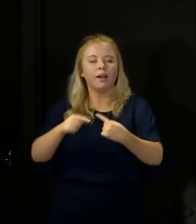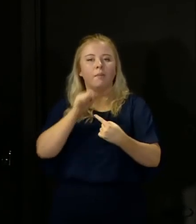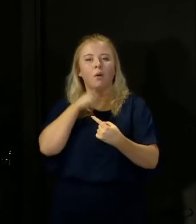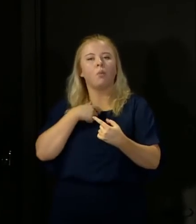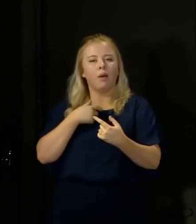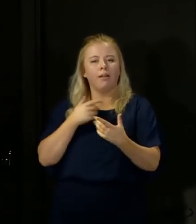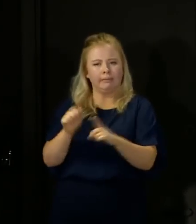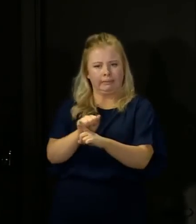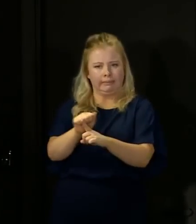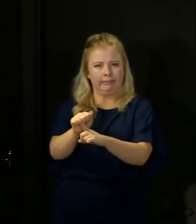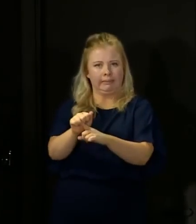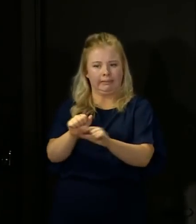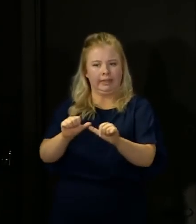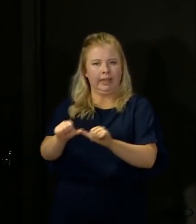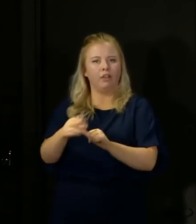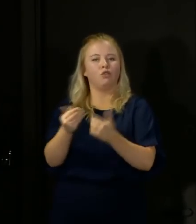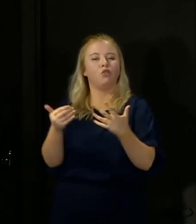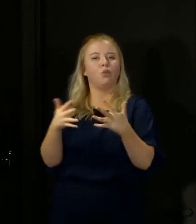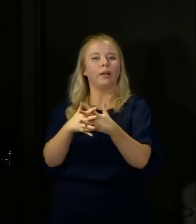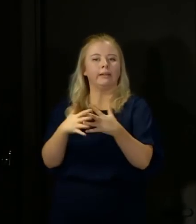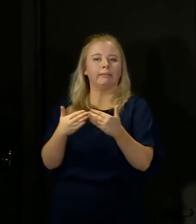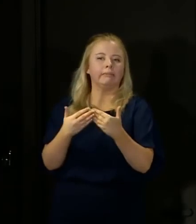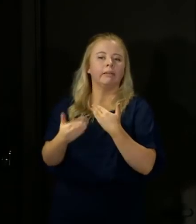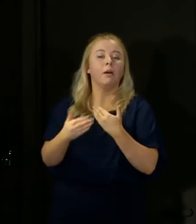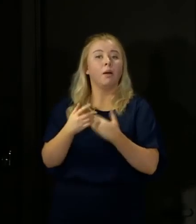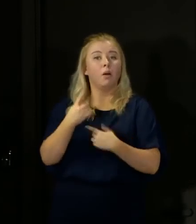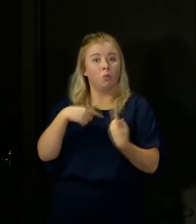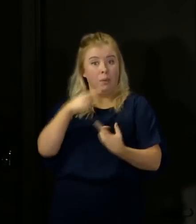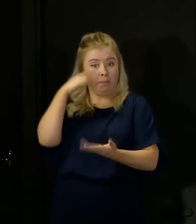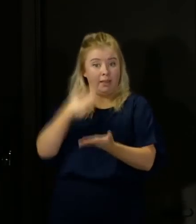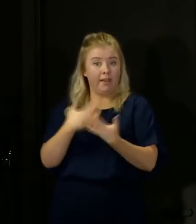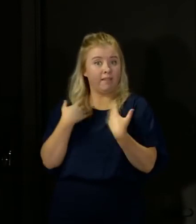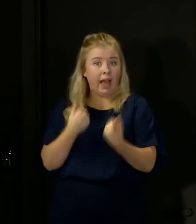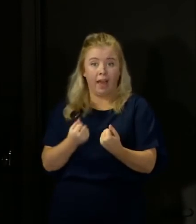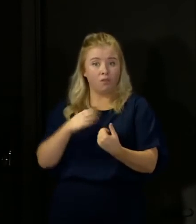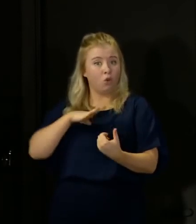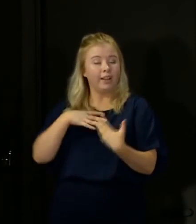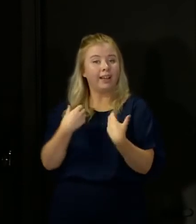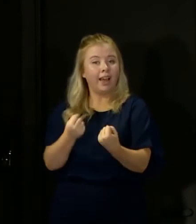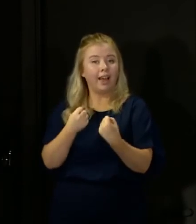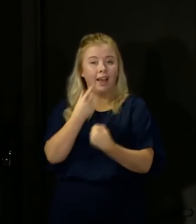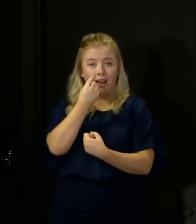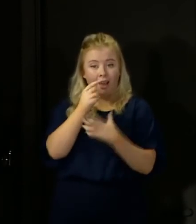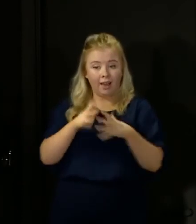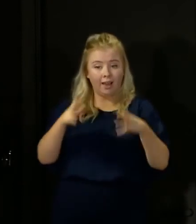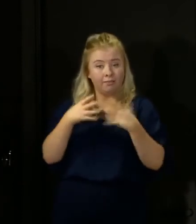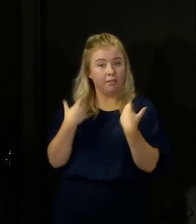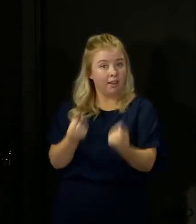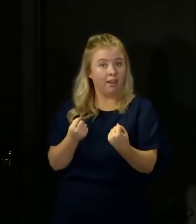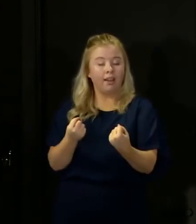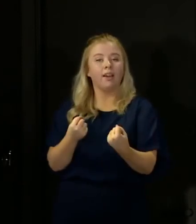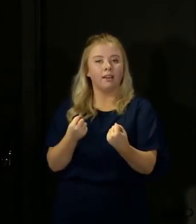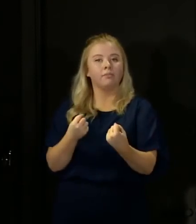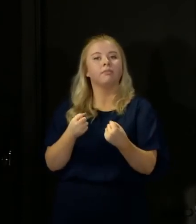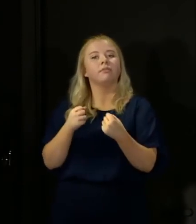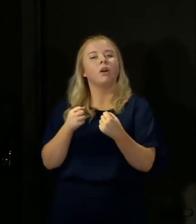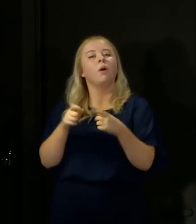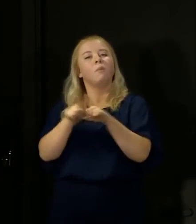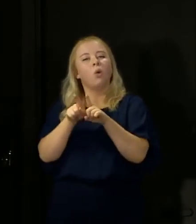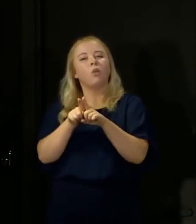of weeks. But we believe we have the capacity that will be required, both in terms of test capacity and